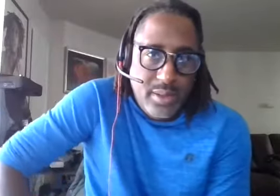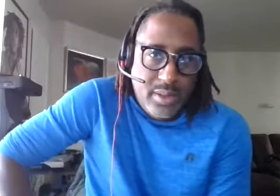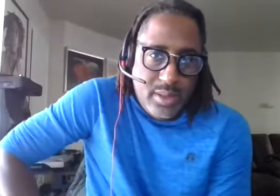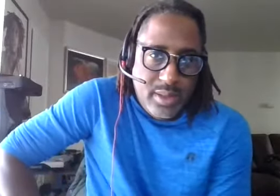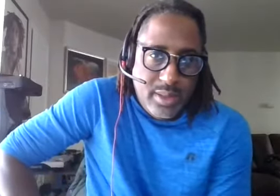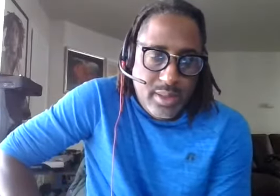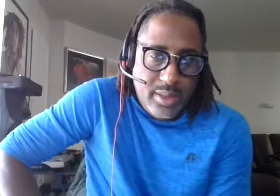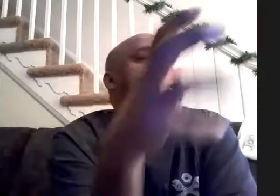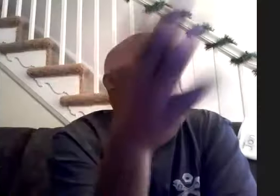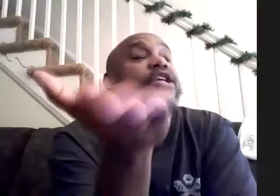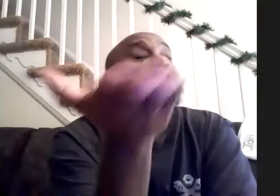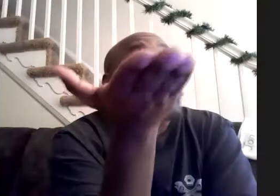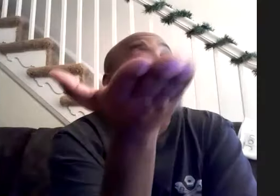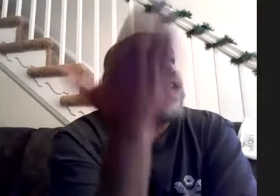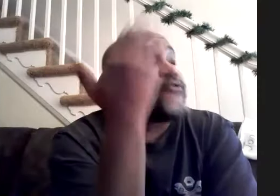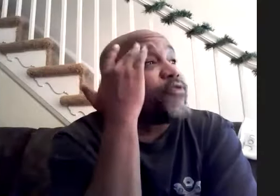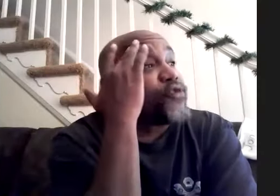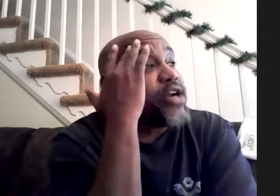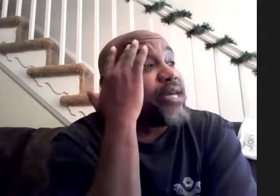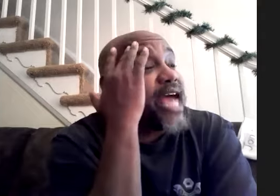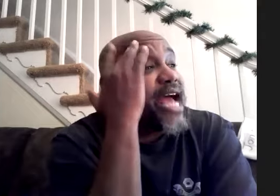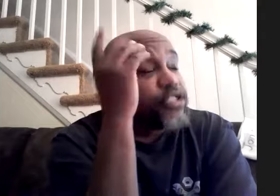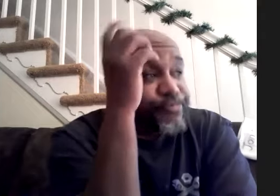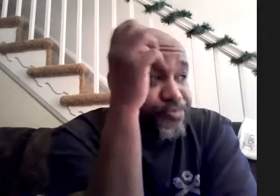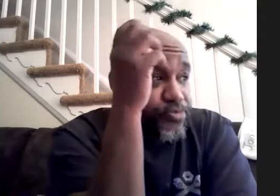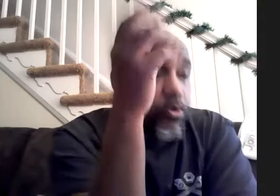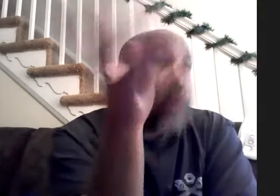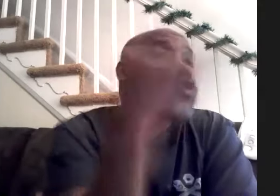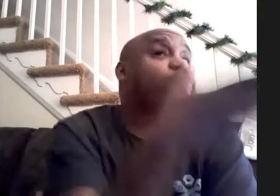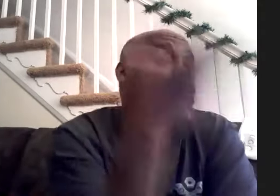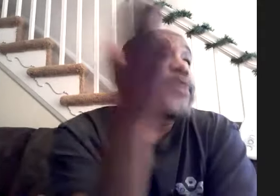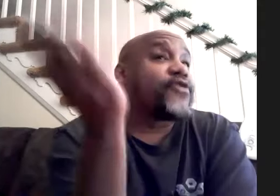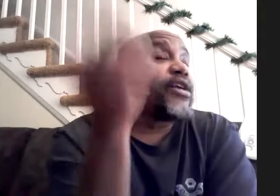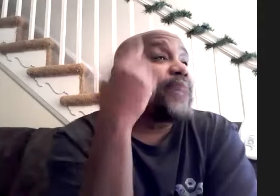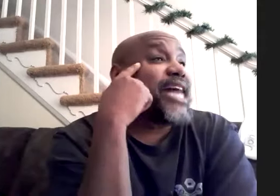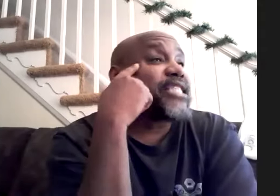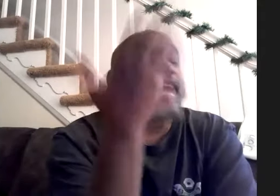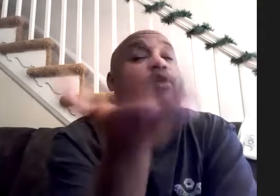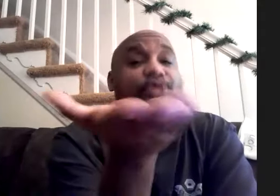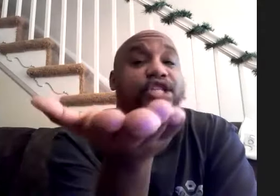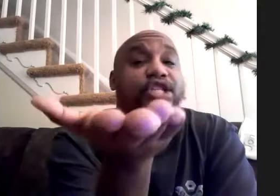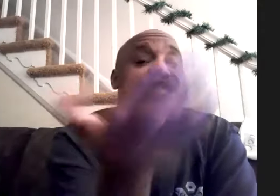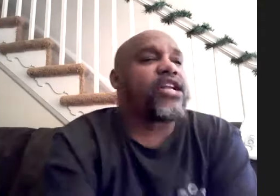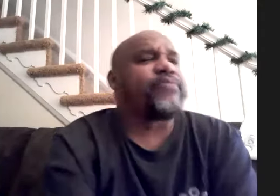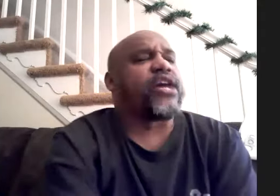that whole thing and then one of the again a friend of a friend of my dad's with a brother or a friend of my dad's came over with the set i'm like